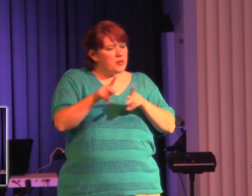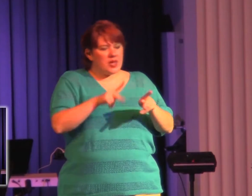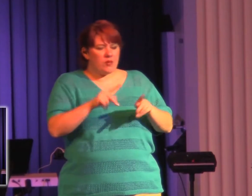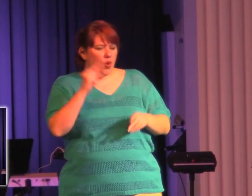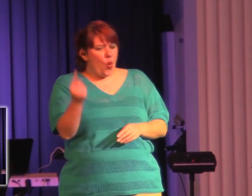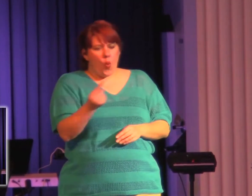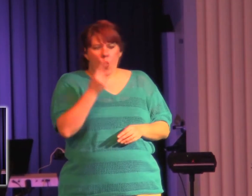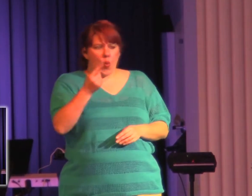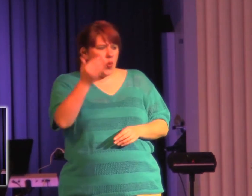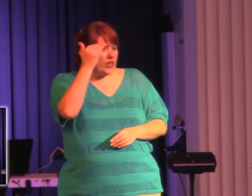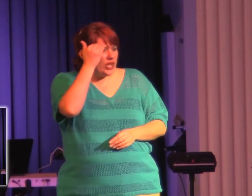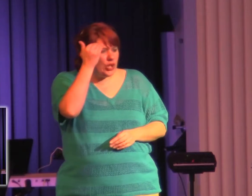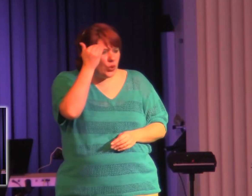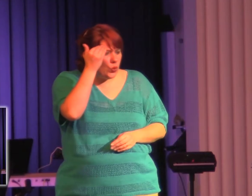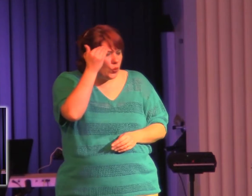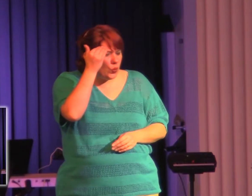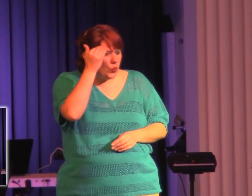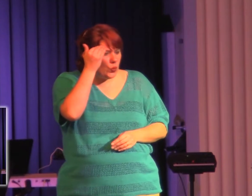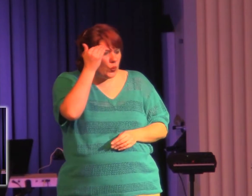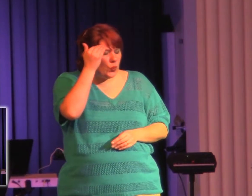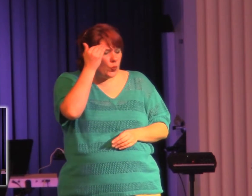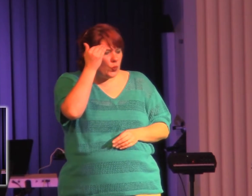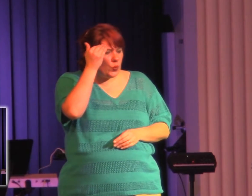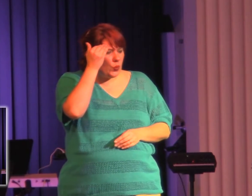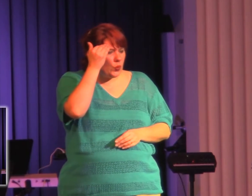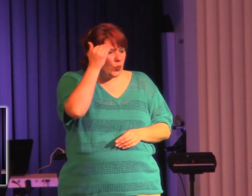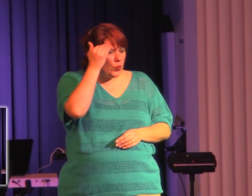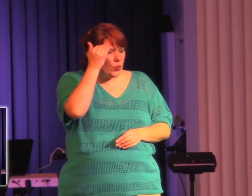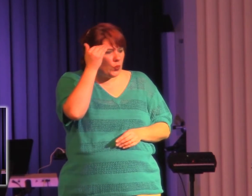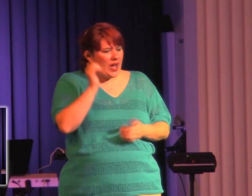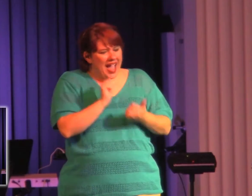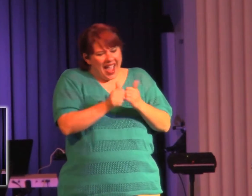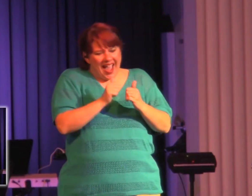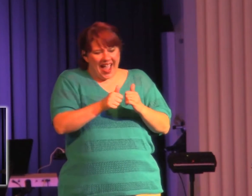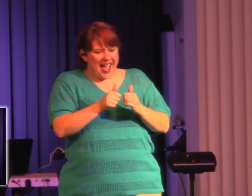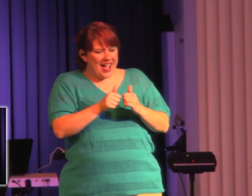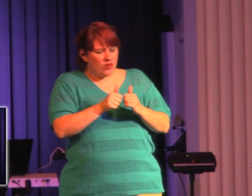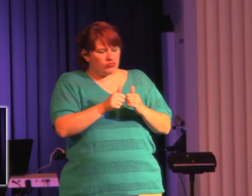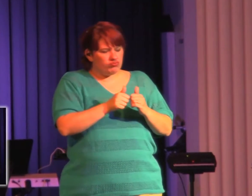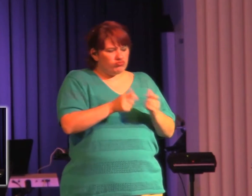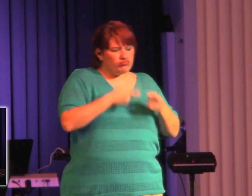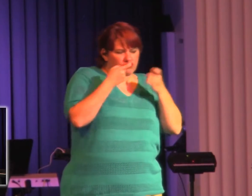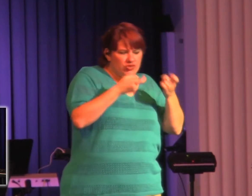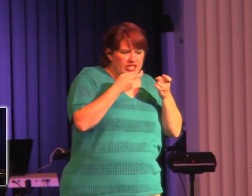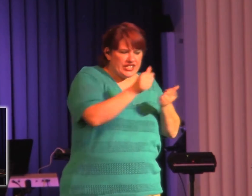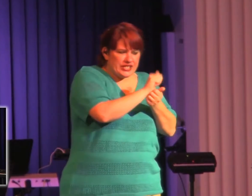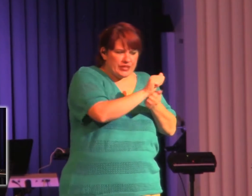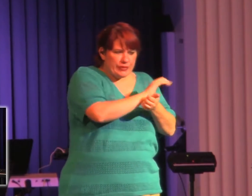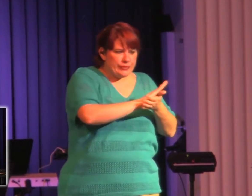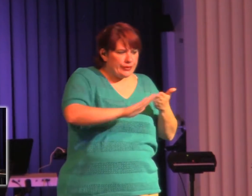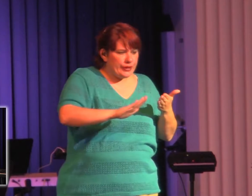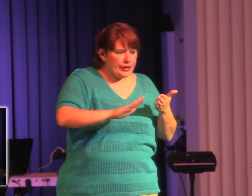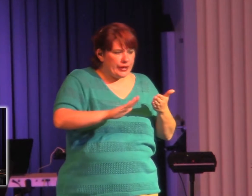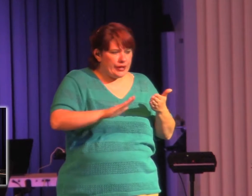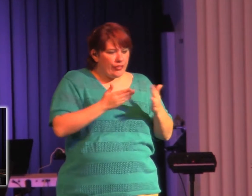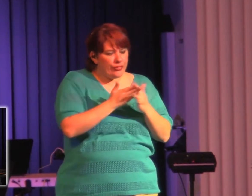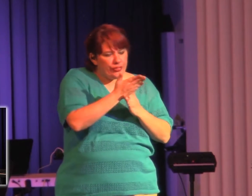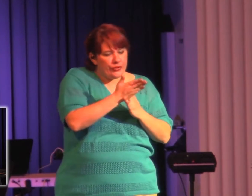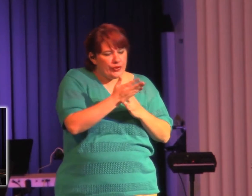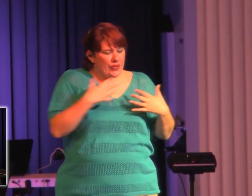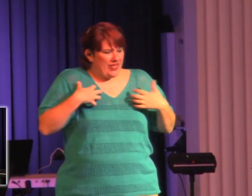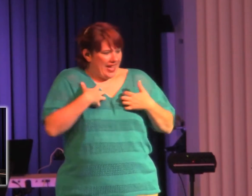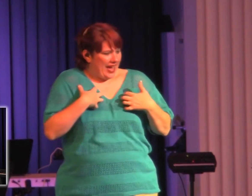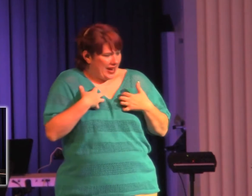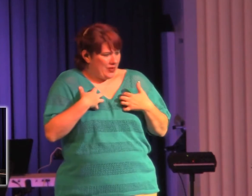longed for, the salvation of our souls. The fact that the Lamb of God, who was